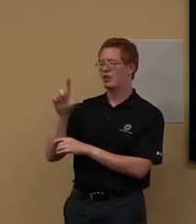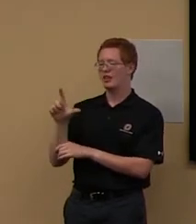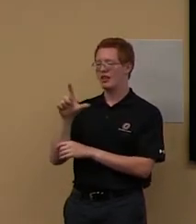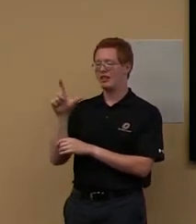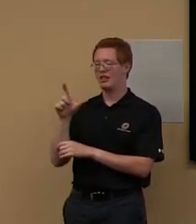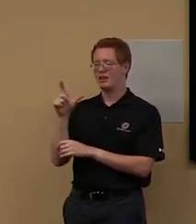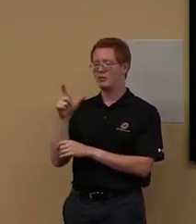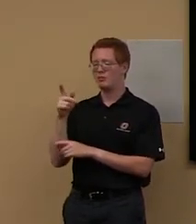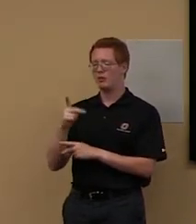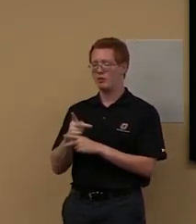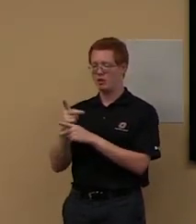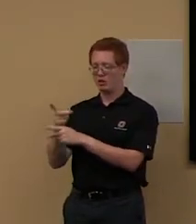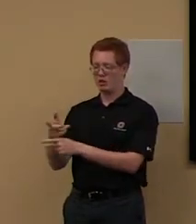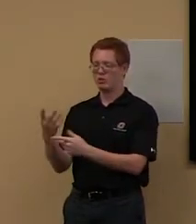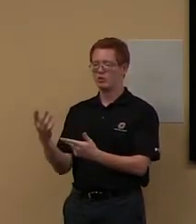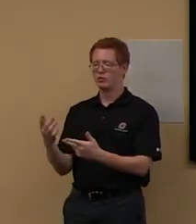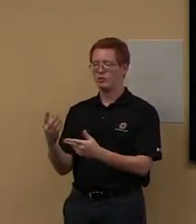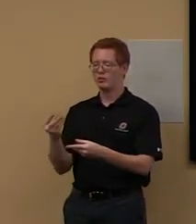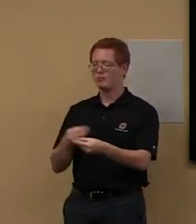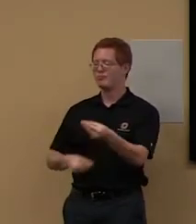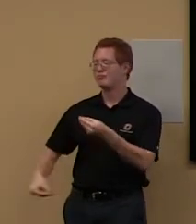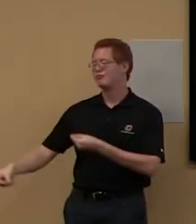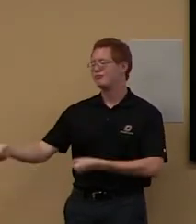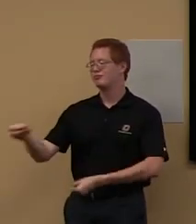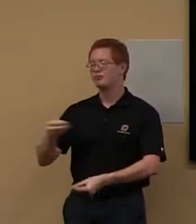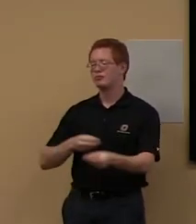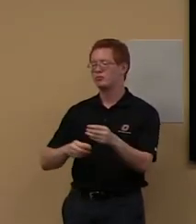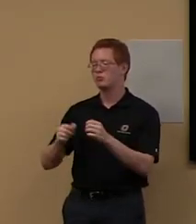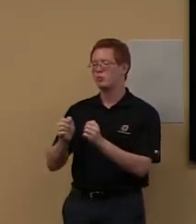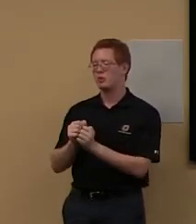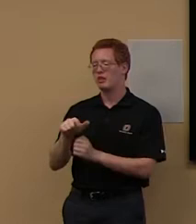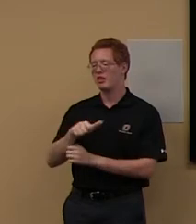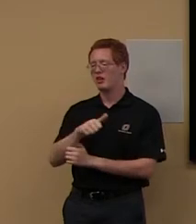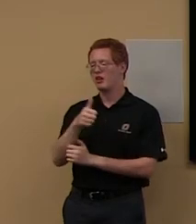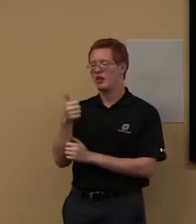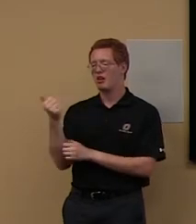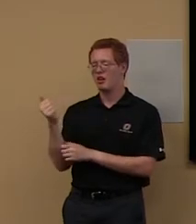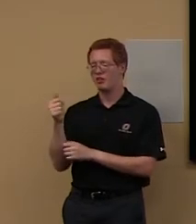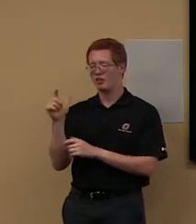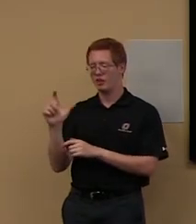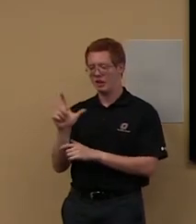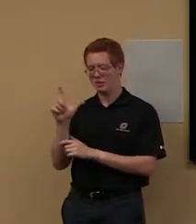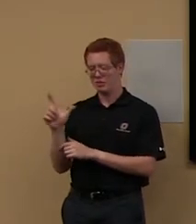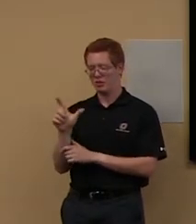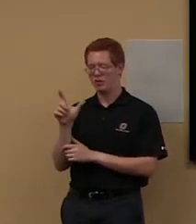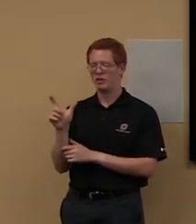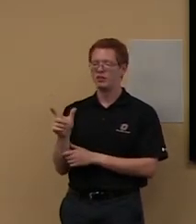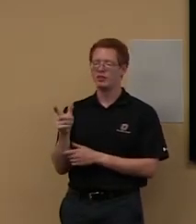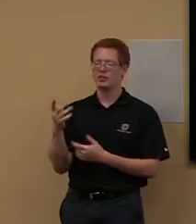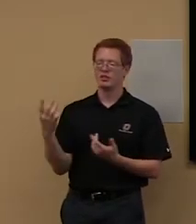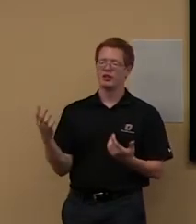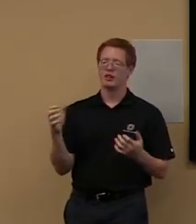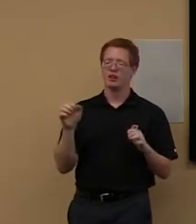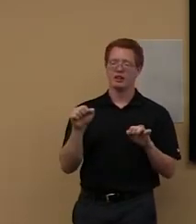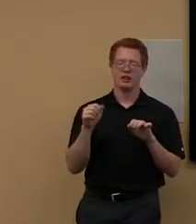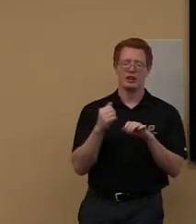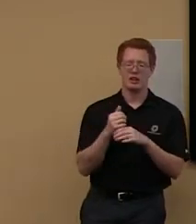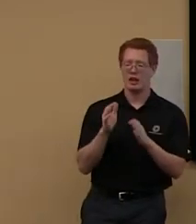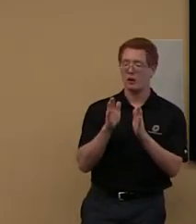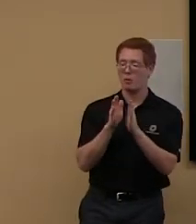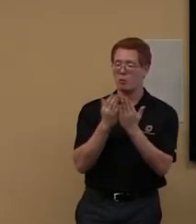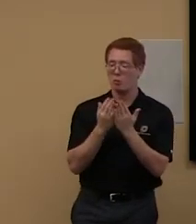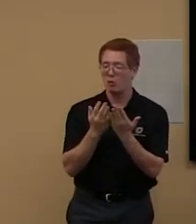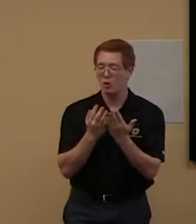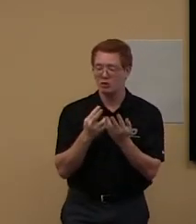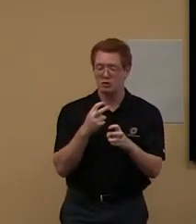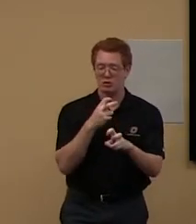it seems, um, it is, um, we can get documents, um, so articles, um, physical items, books,